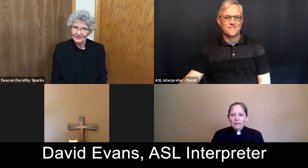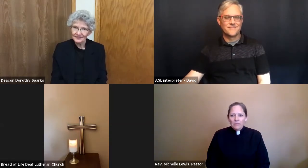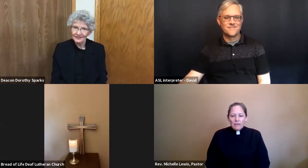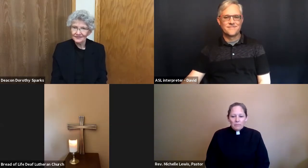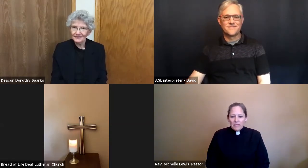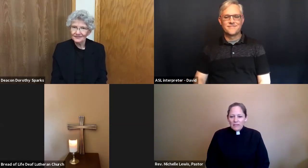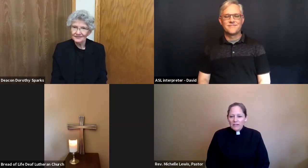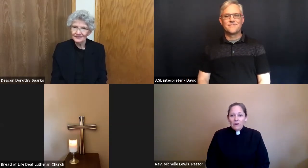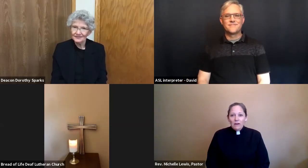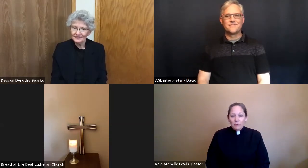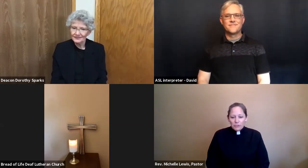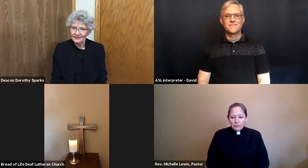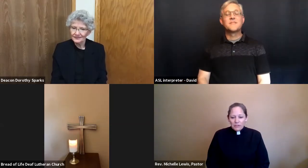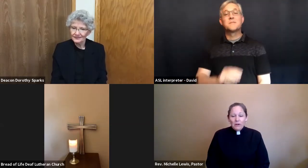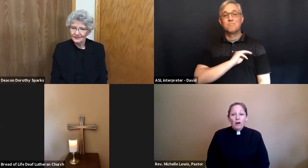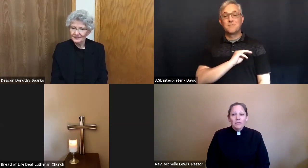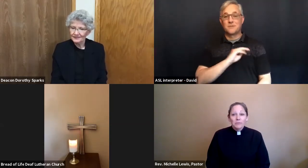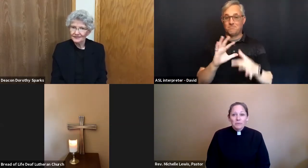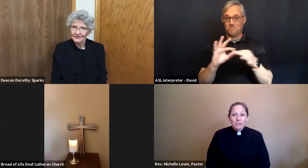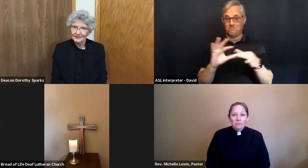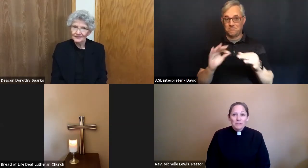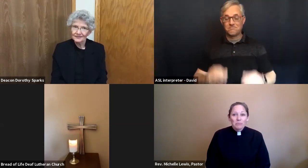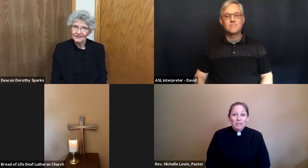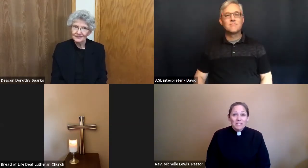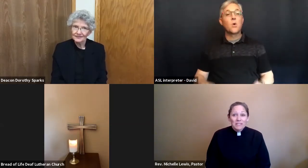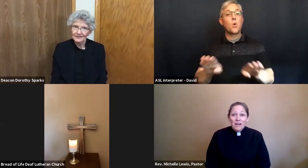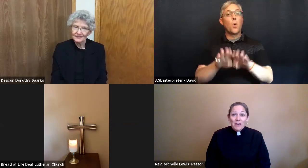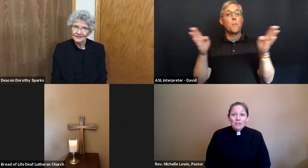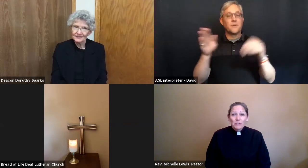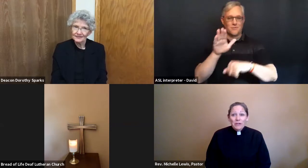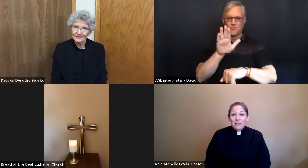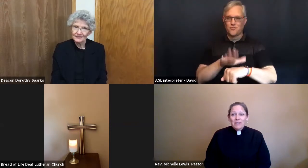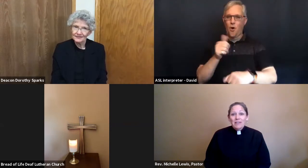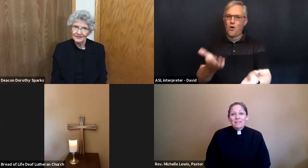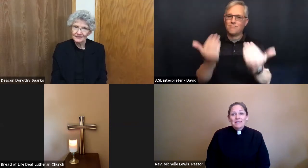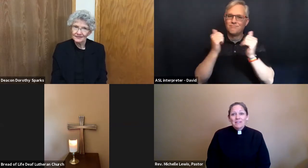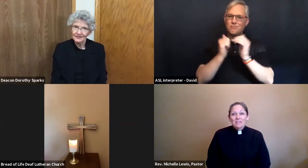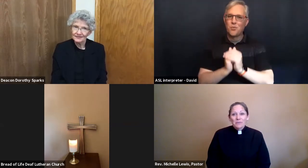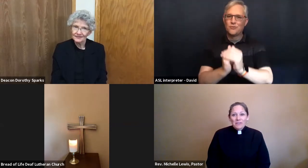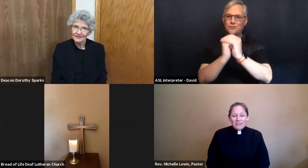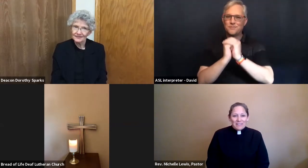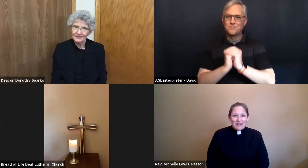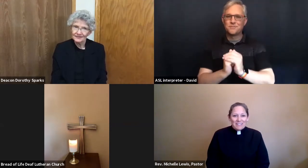We begin worship with a call to worship, so please join in as Dorothy indicates